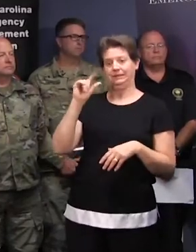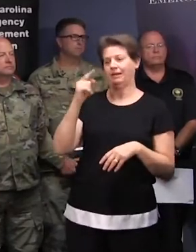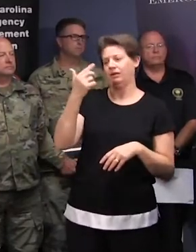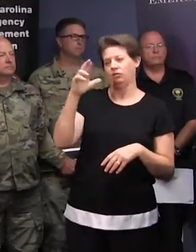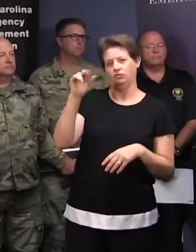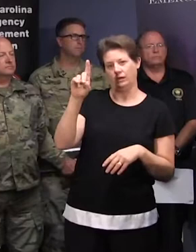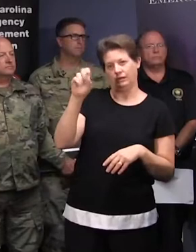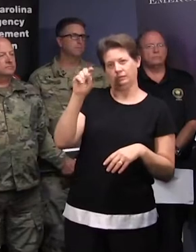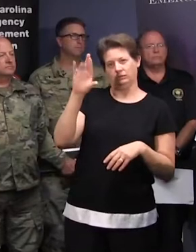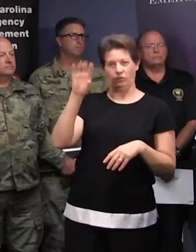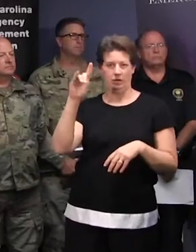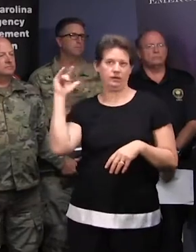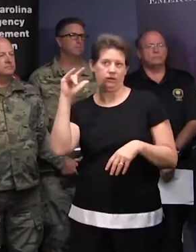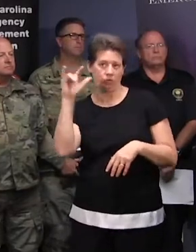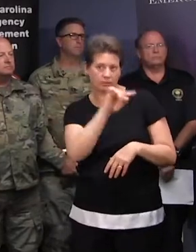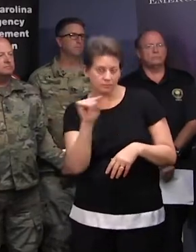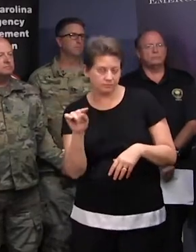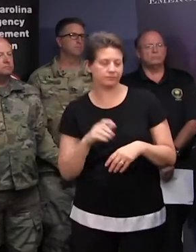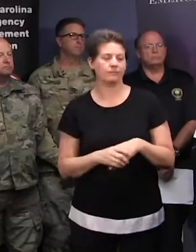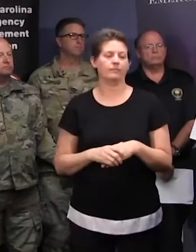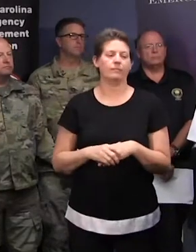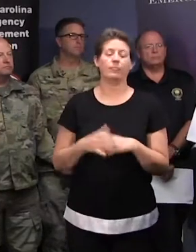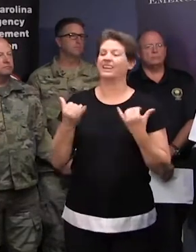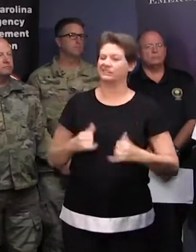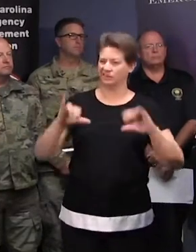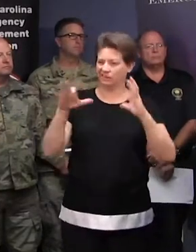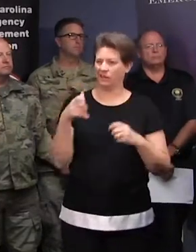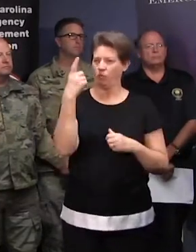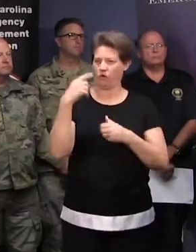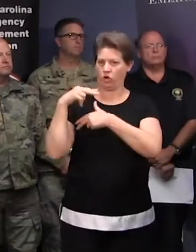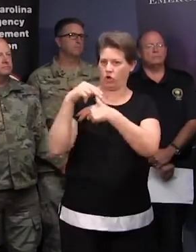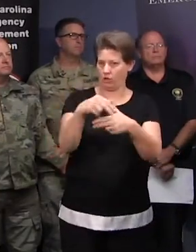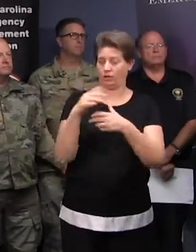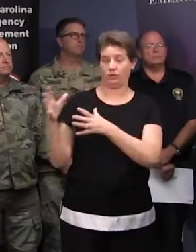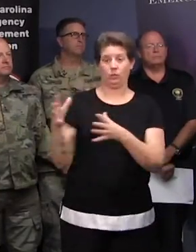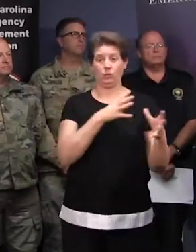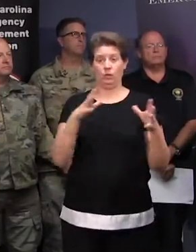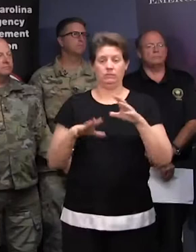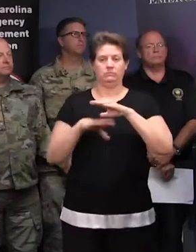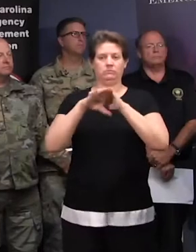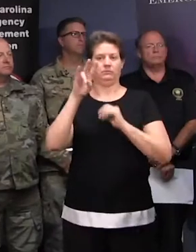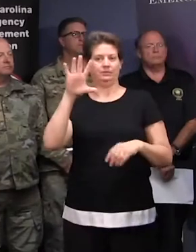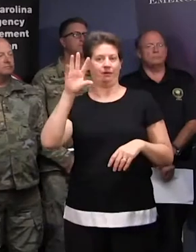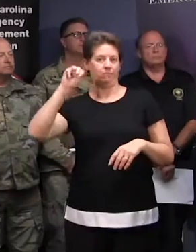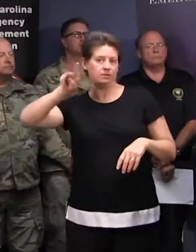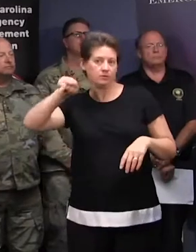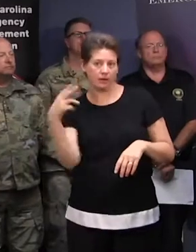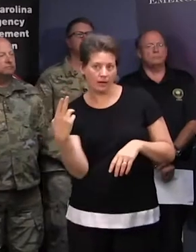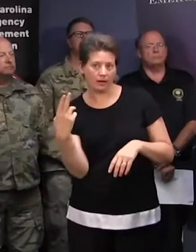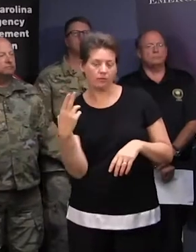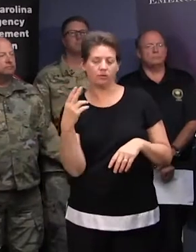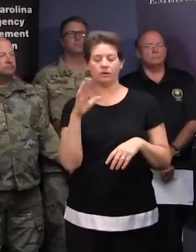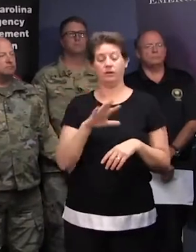Strand Airport. Florence is still a Category 1 hurricane with maximum sustained winds of 75 miles an hour. And